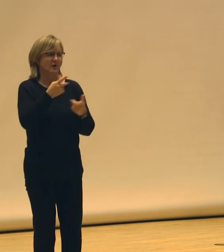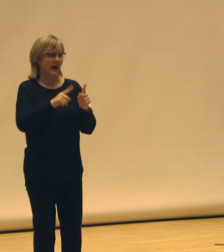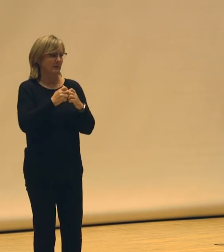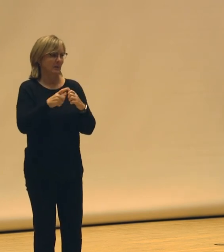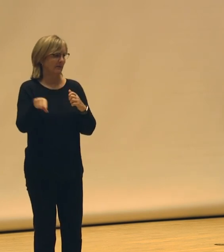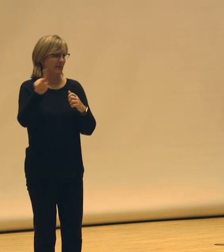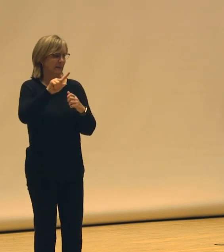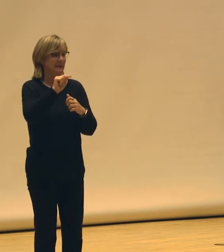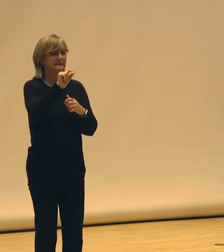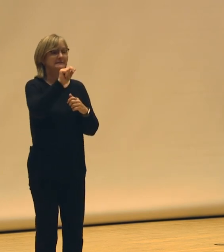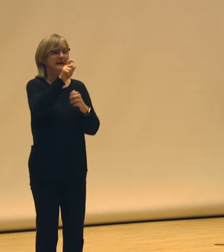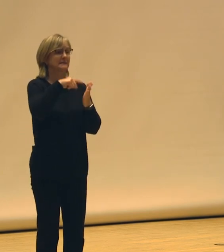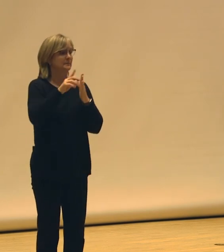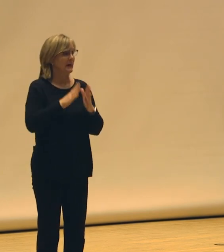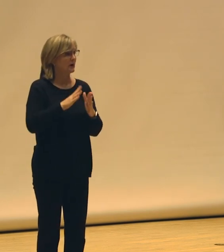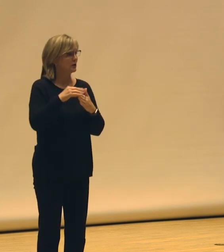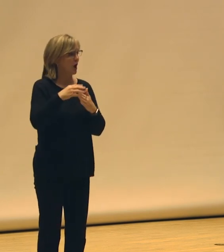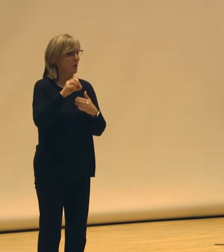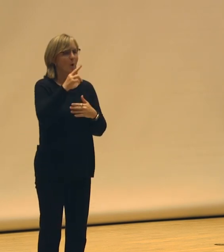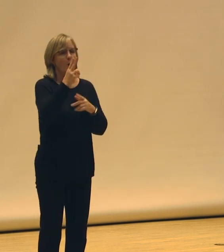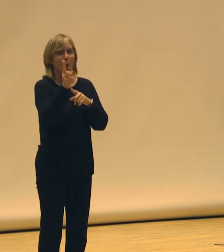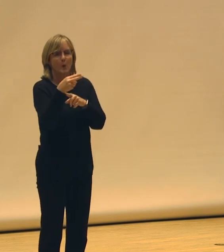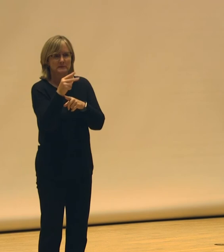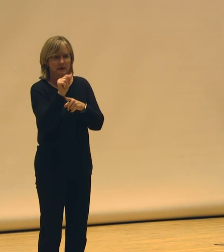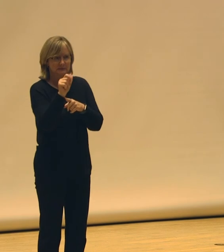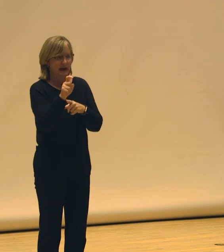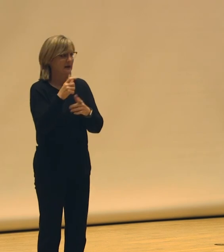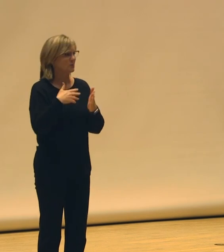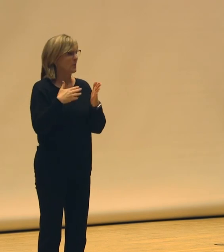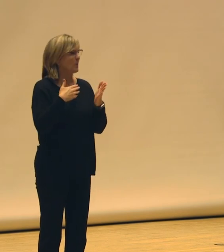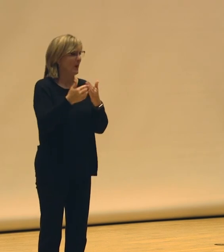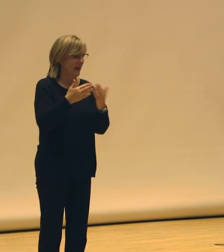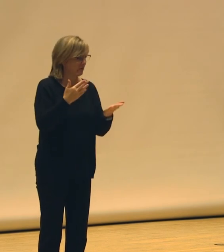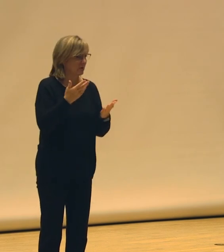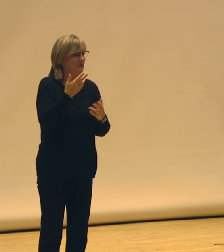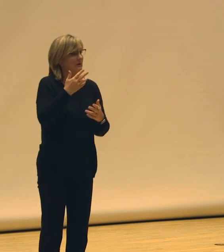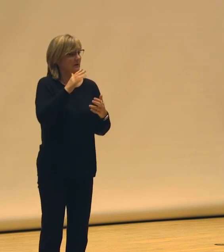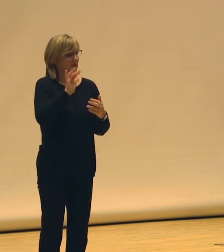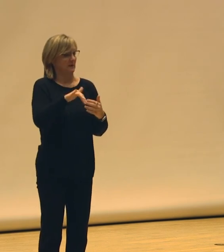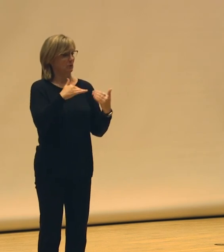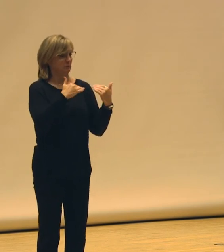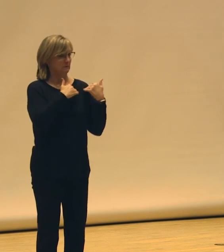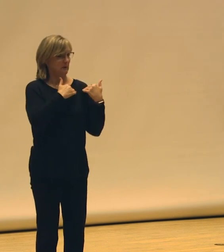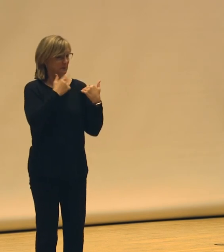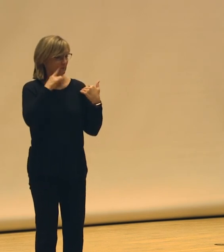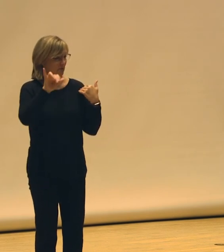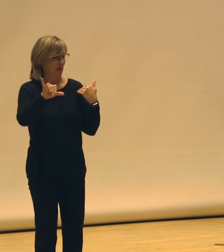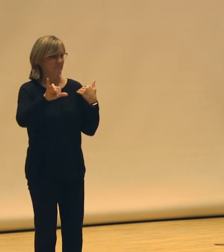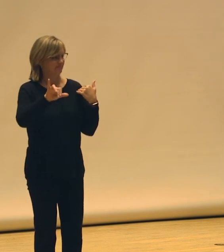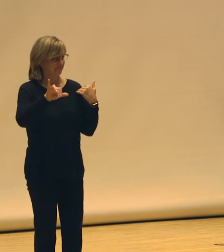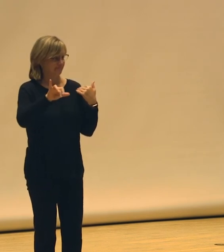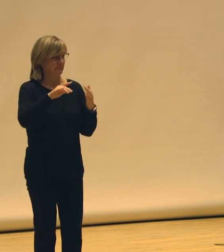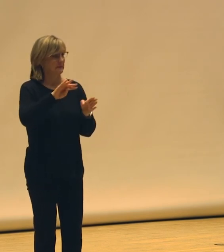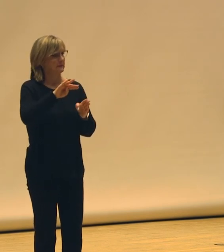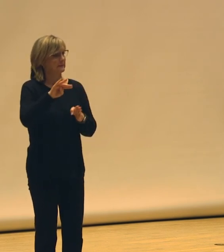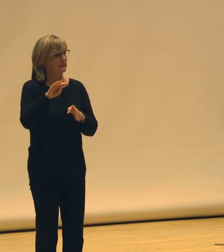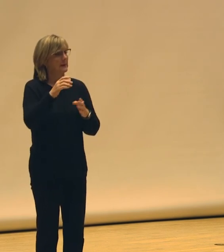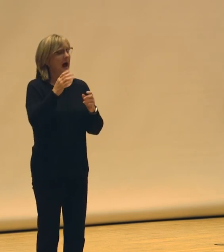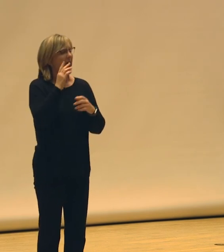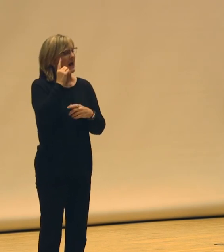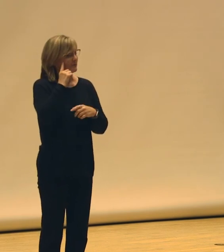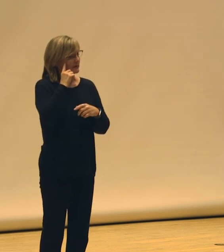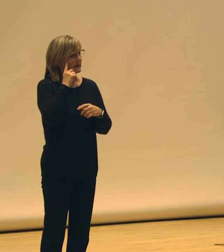The taxpayer dollar, or the hotel tax, or whatever it is that's funding it, the responsibility to that, I think it can, I think it will get